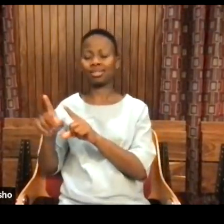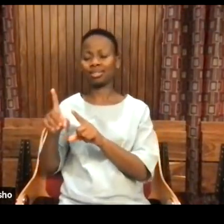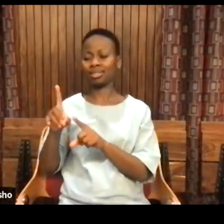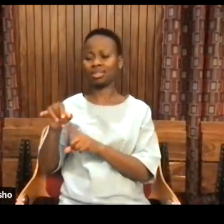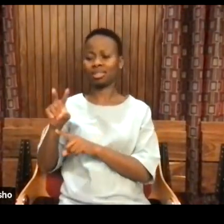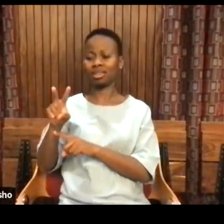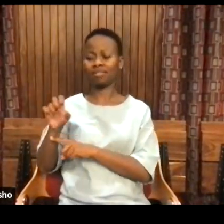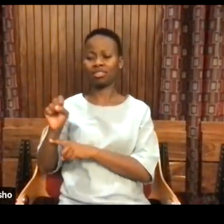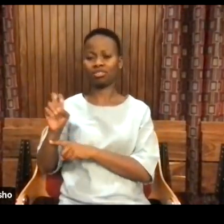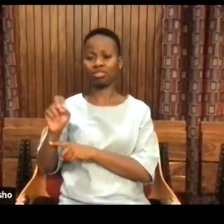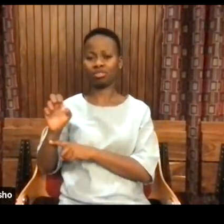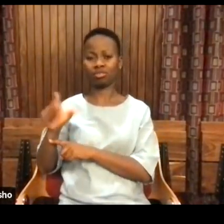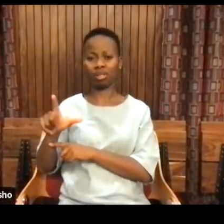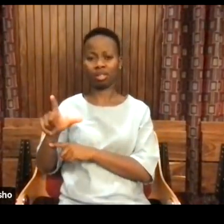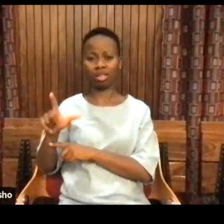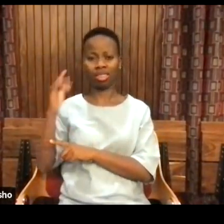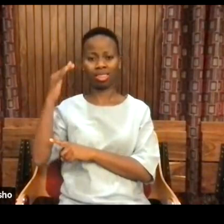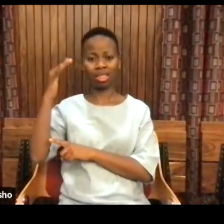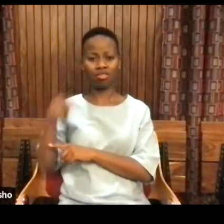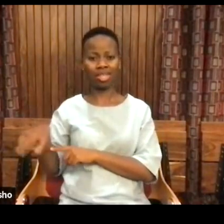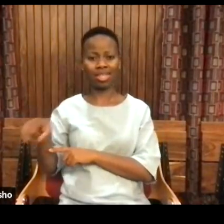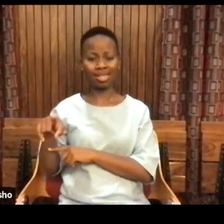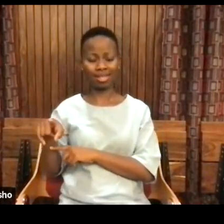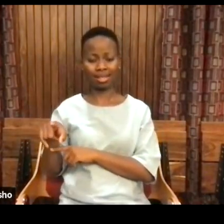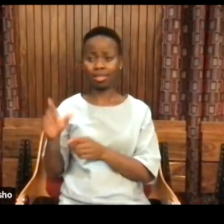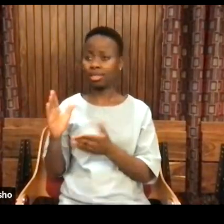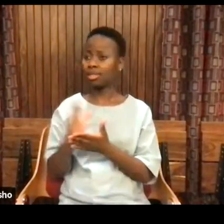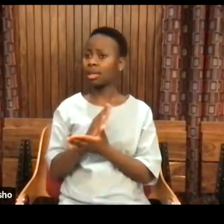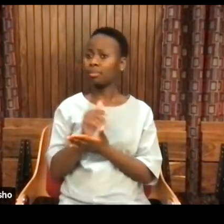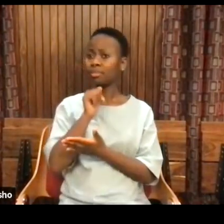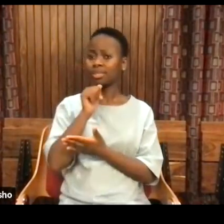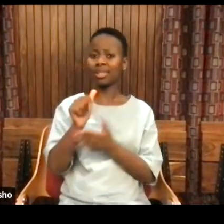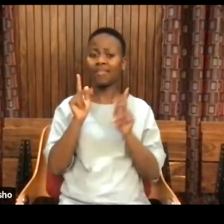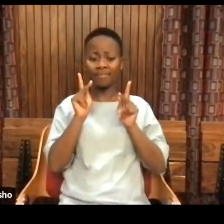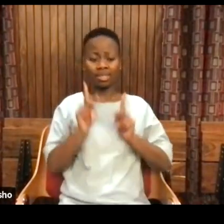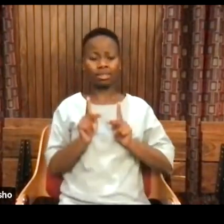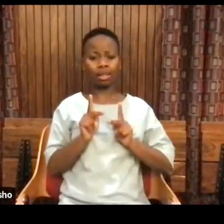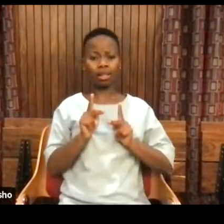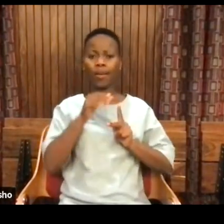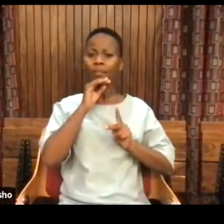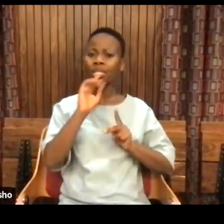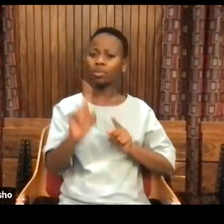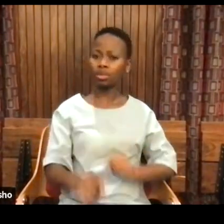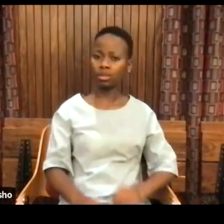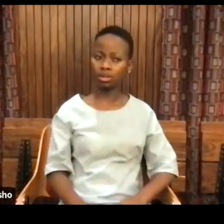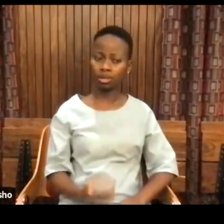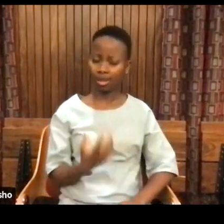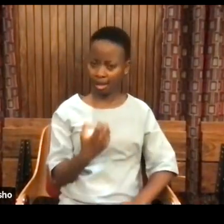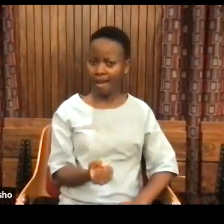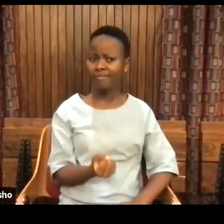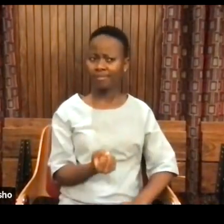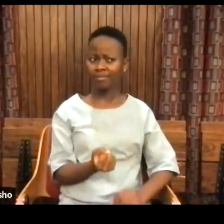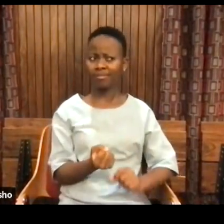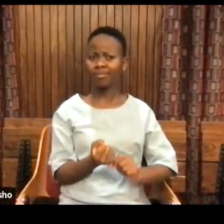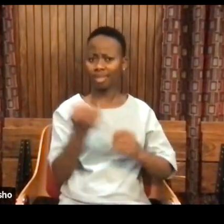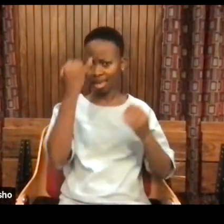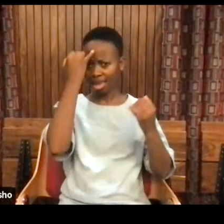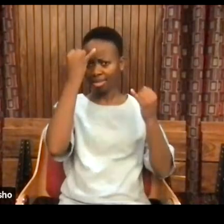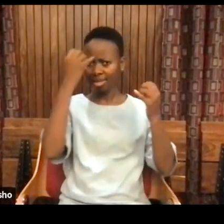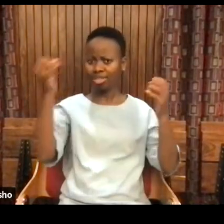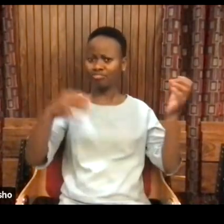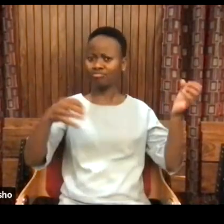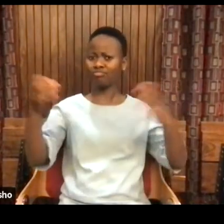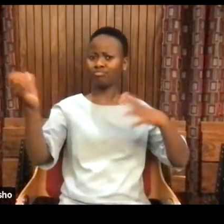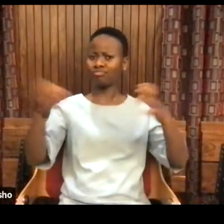reality, there's a question of what do we even mean by the physical? And there are so many things that are developed, for instance, from a